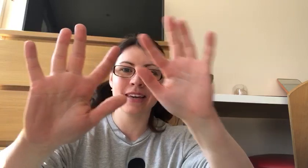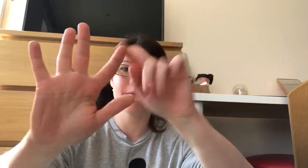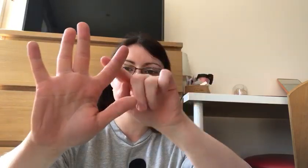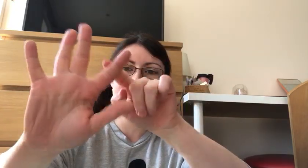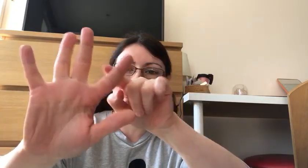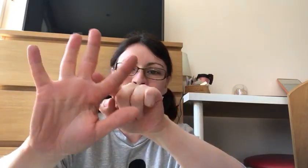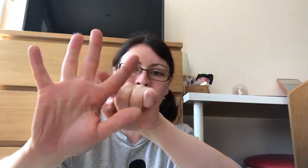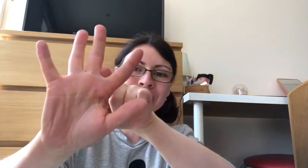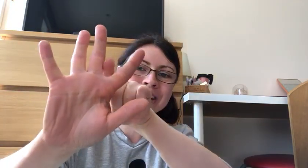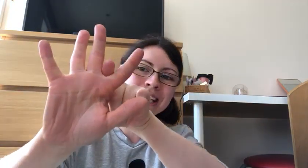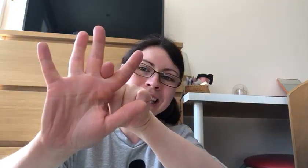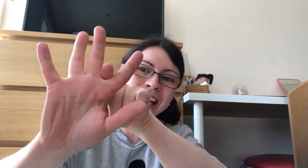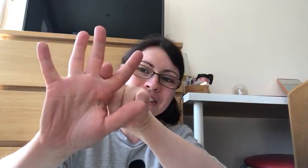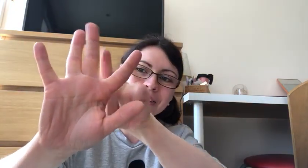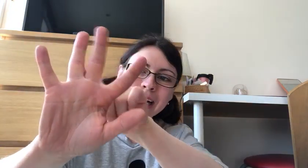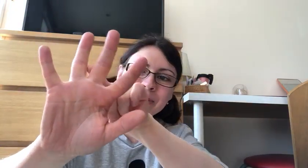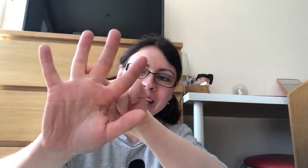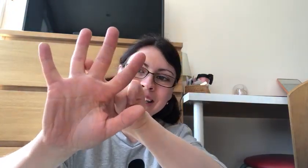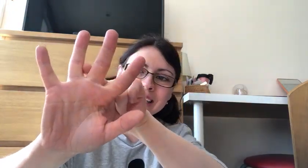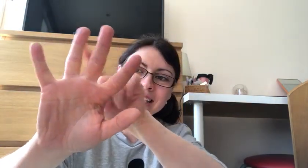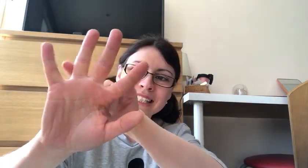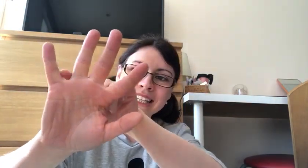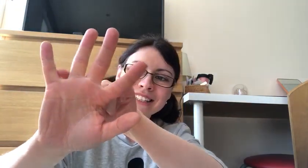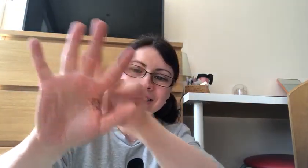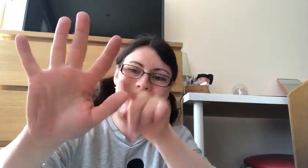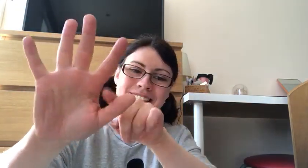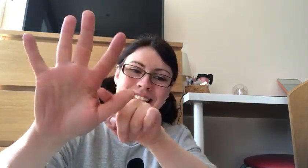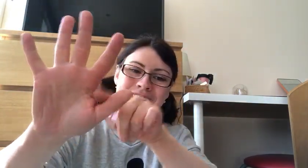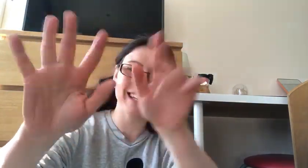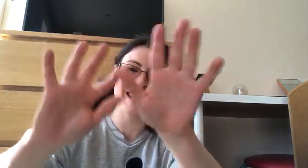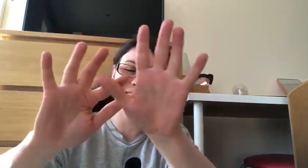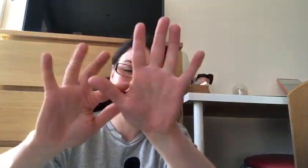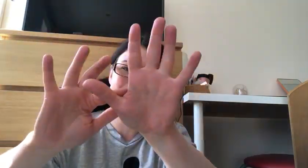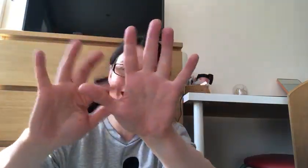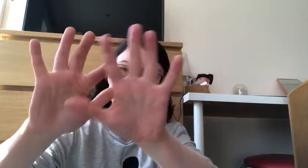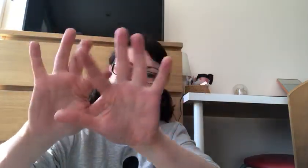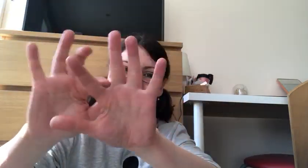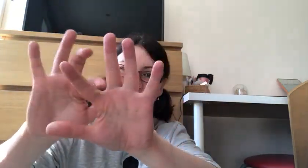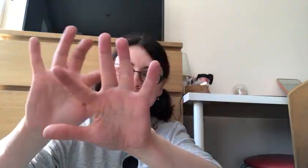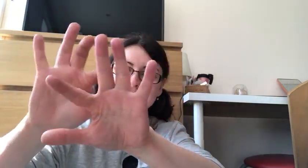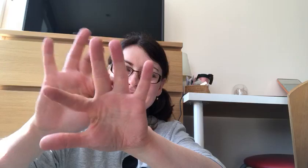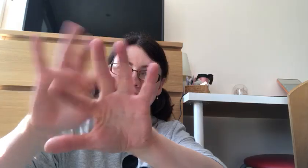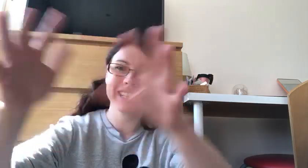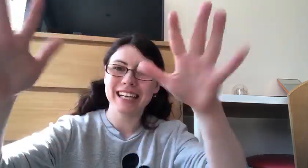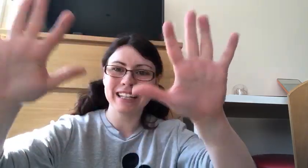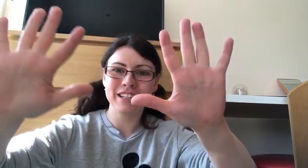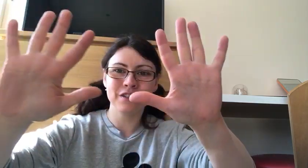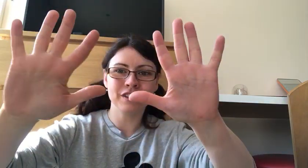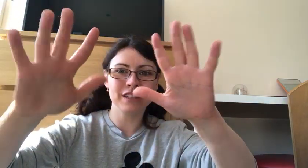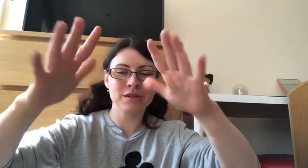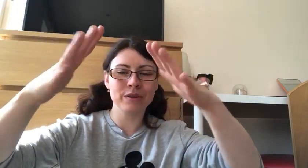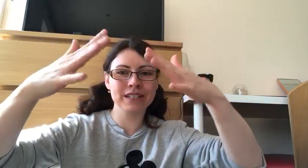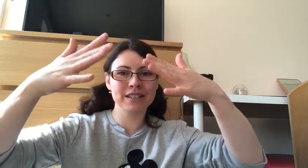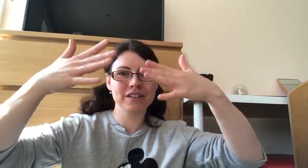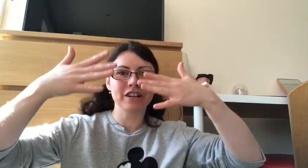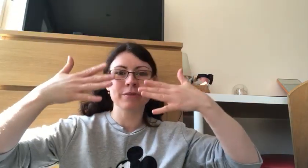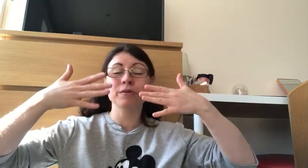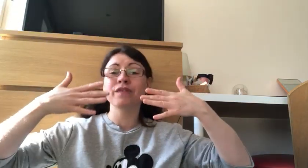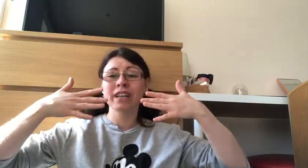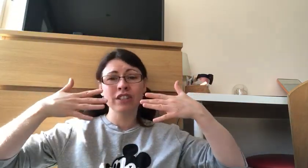make sure there's a little gap like this so you can see okay tigers and then you're gonna twist your arms very